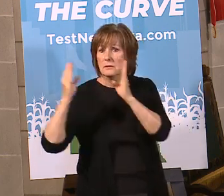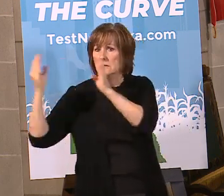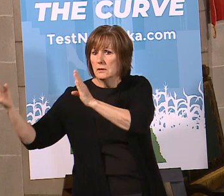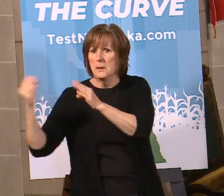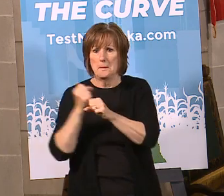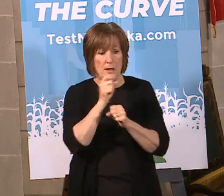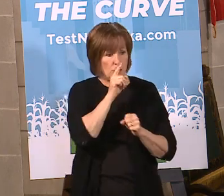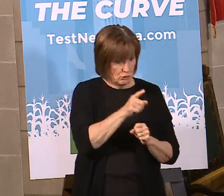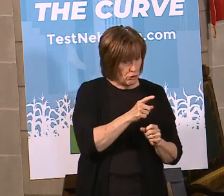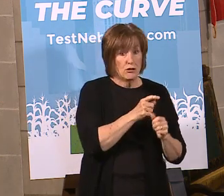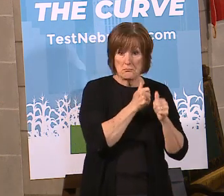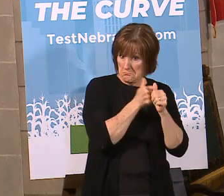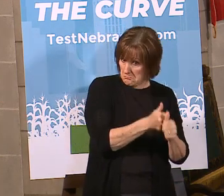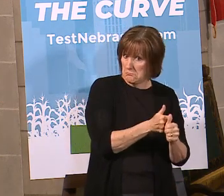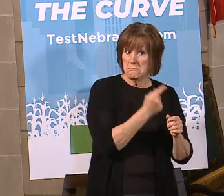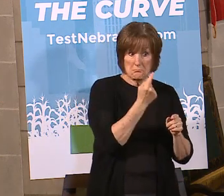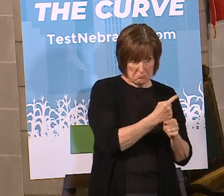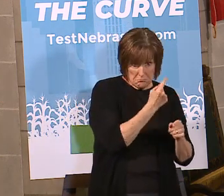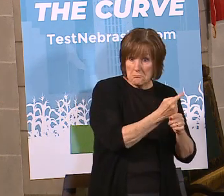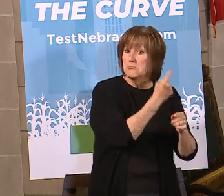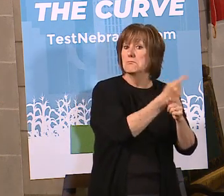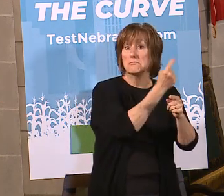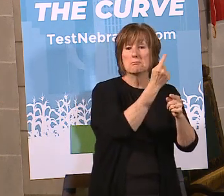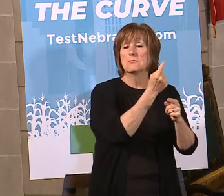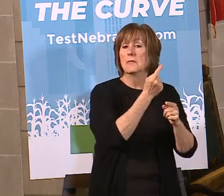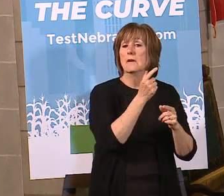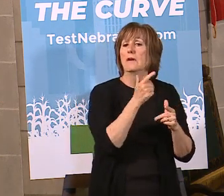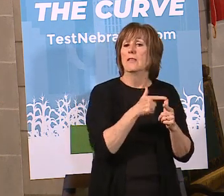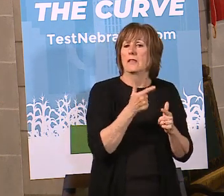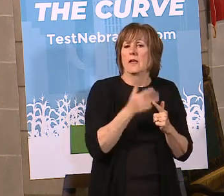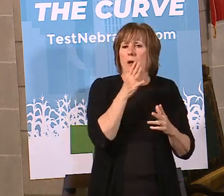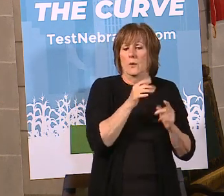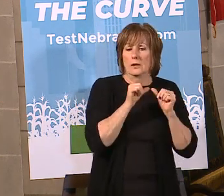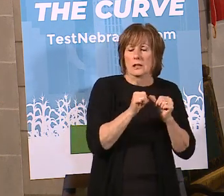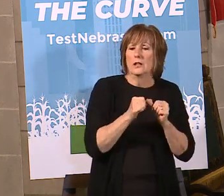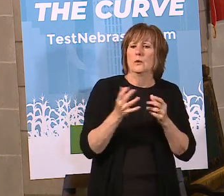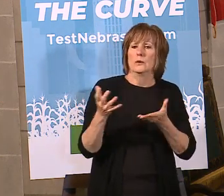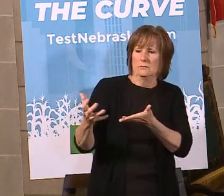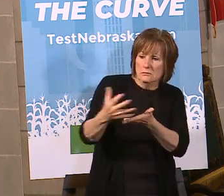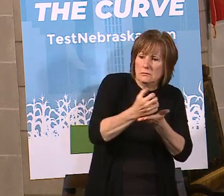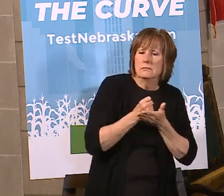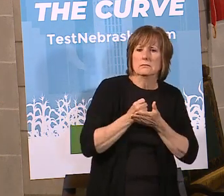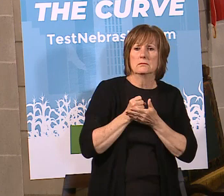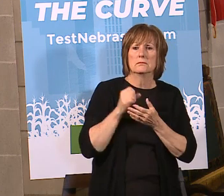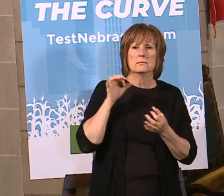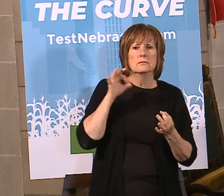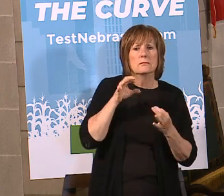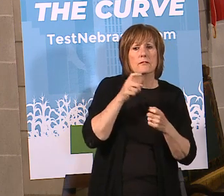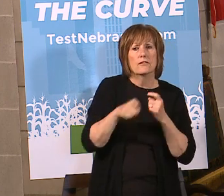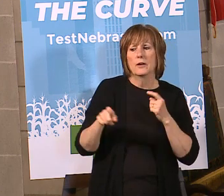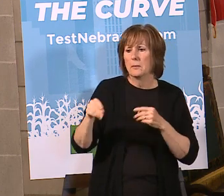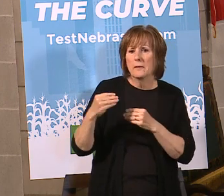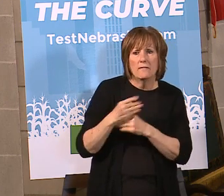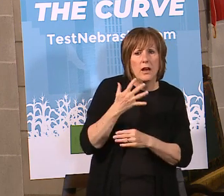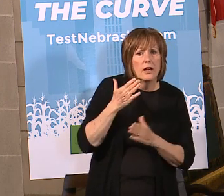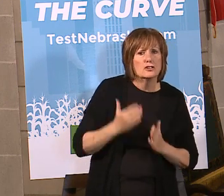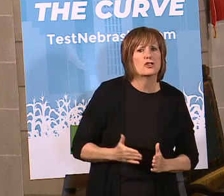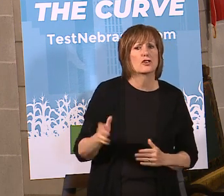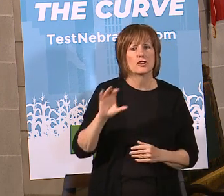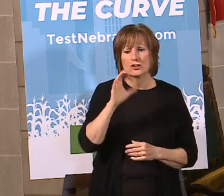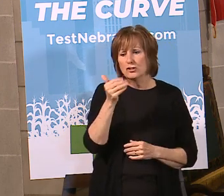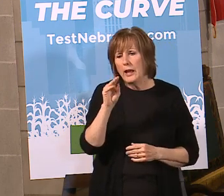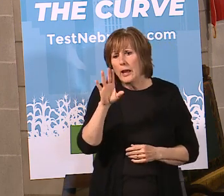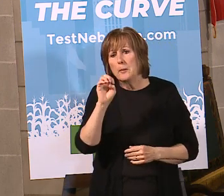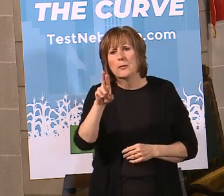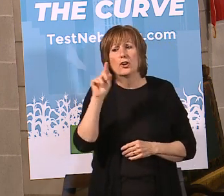as we expected it to go. And we'll continue to take feedback from our advisors, which are the chambers and the